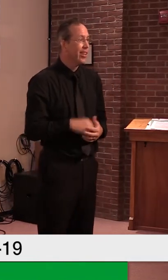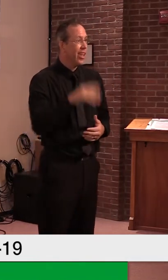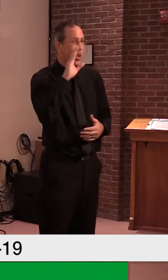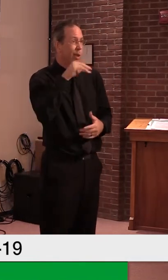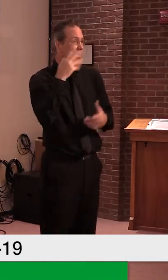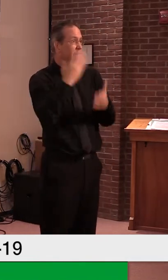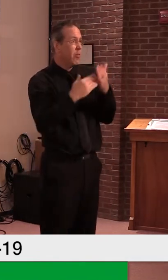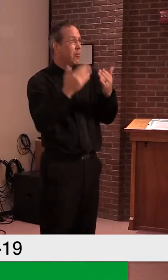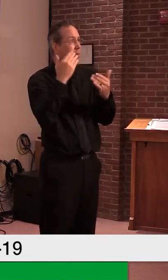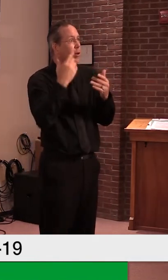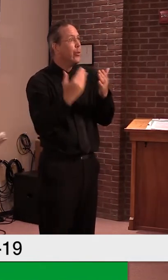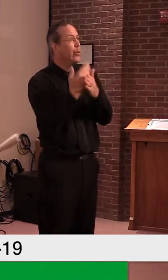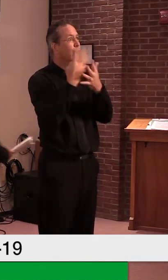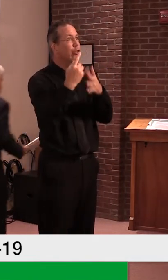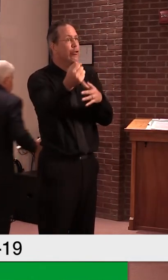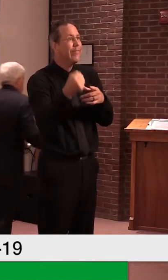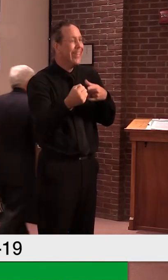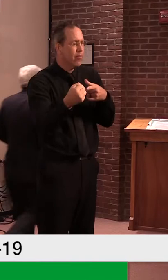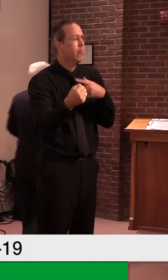Greg, the county courier.